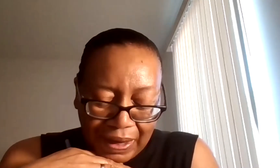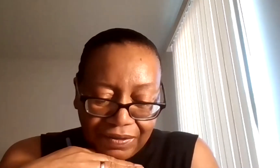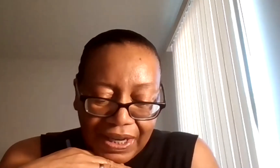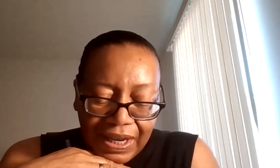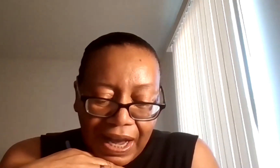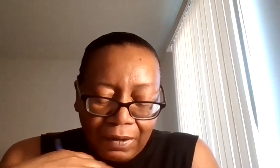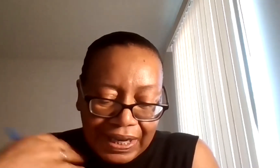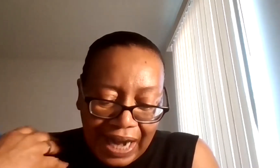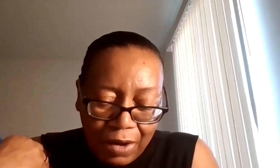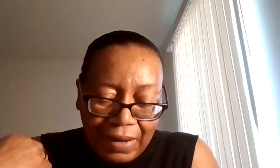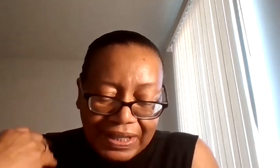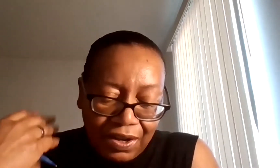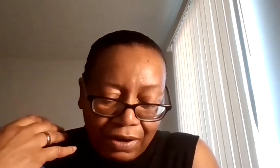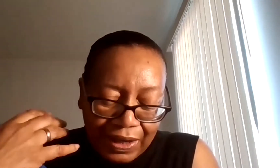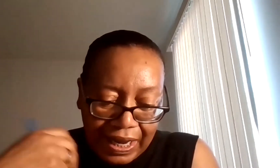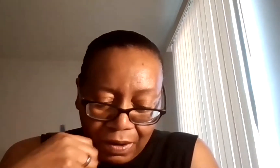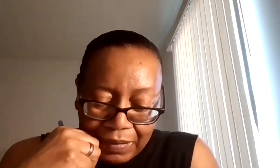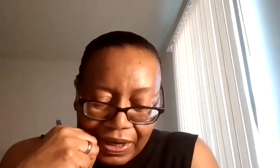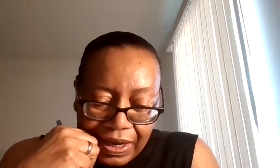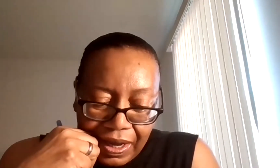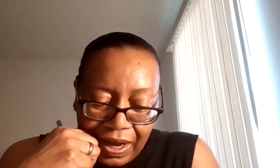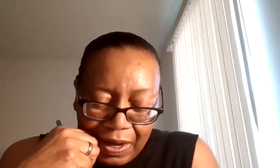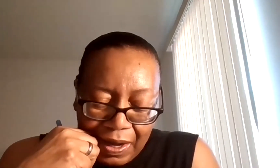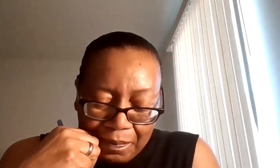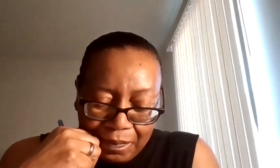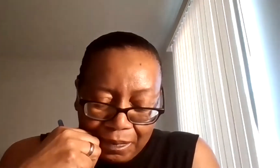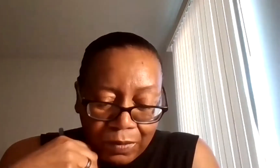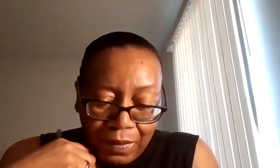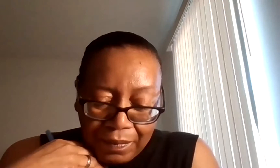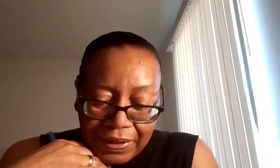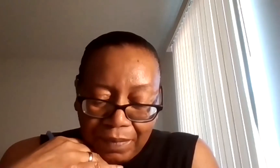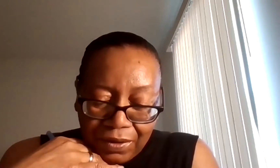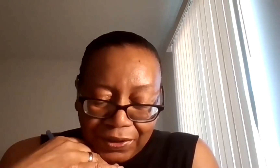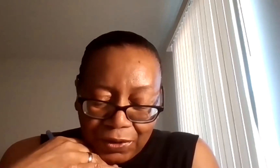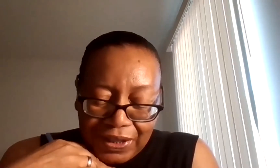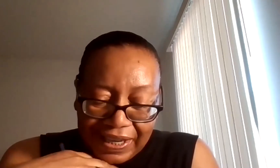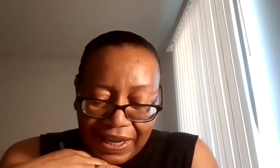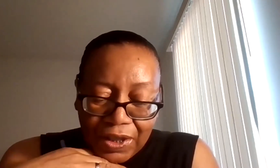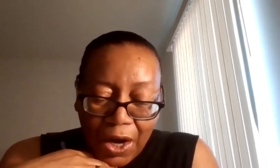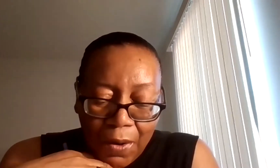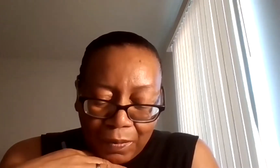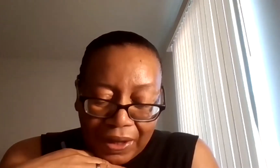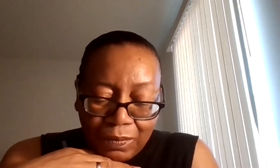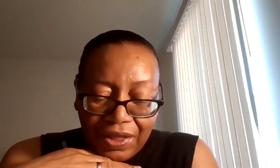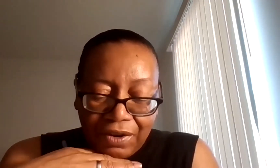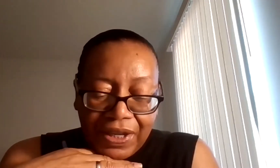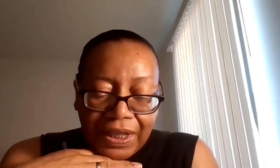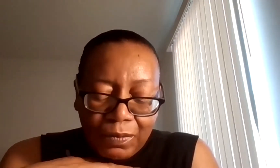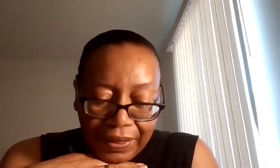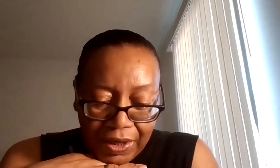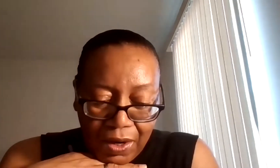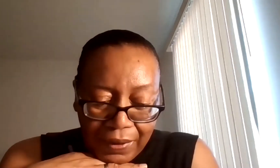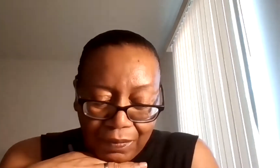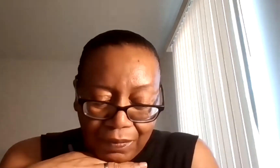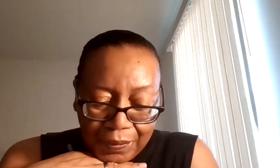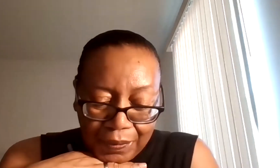health perspective. How can I help myself? How can I help, um, people around me to better understand and to cope with what they're feeling